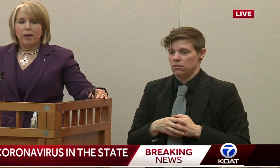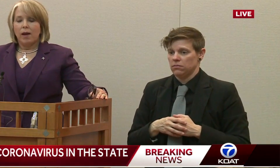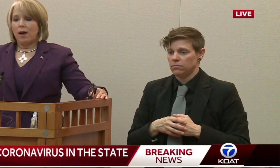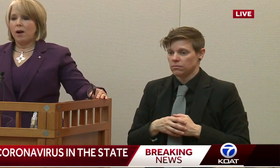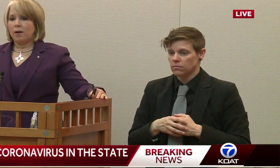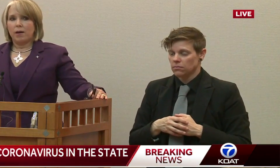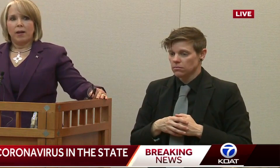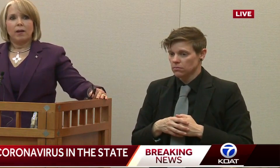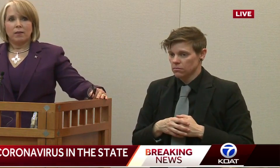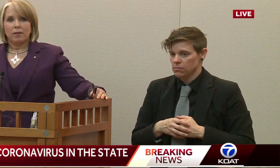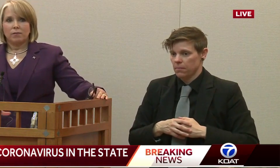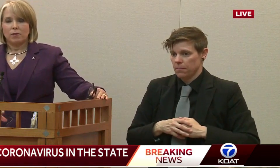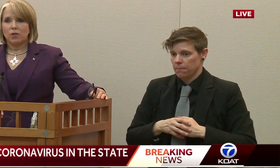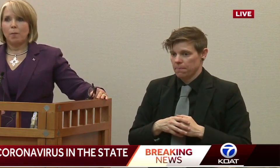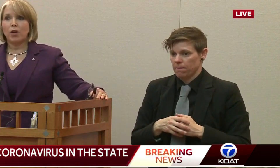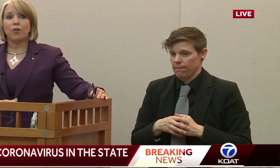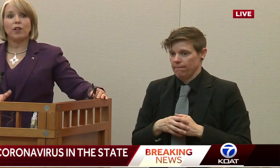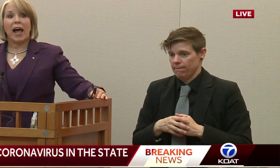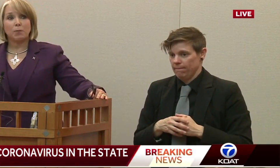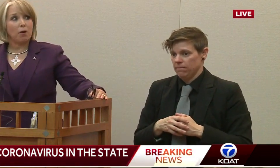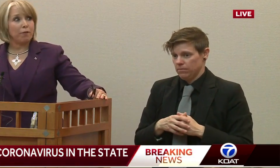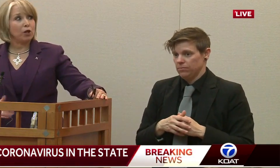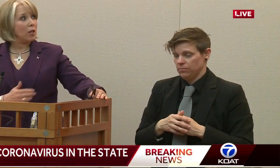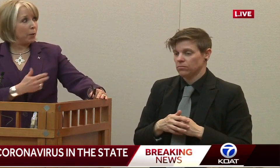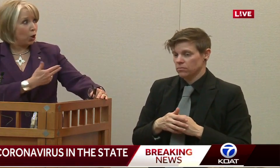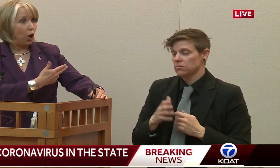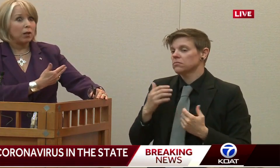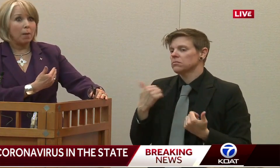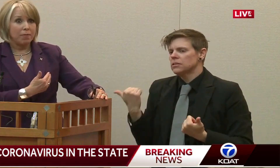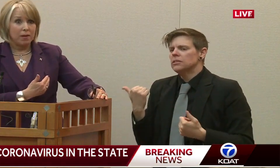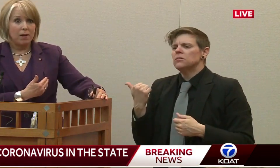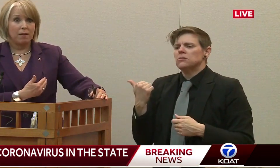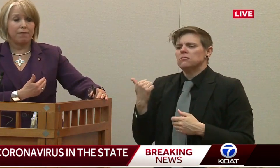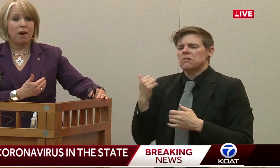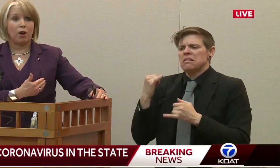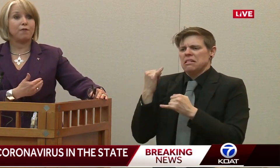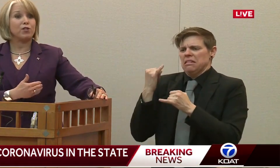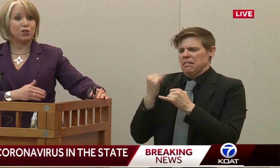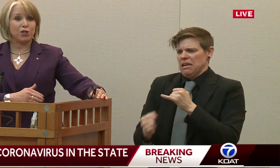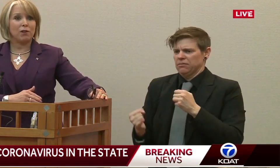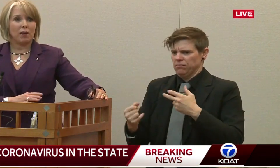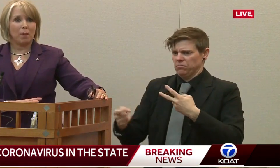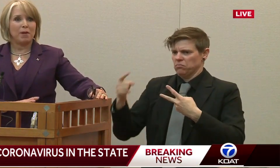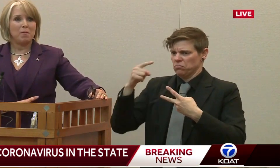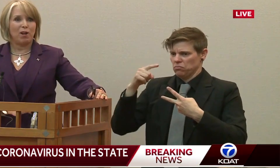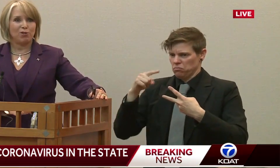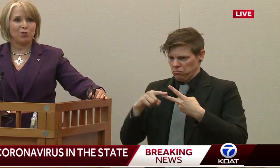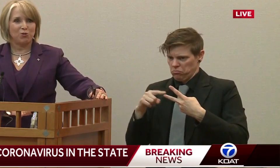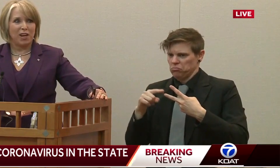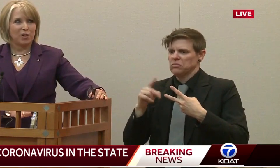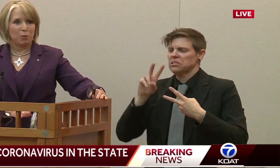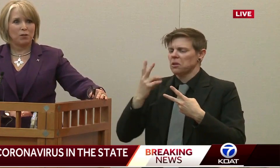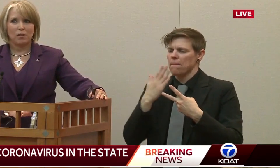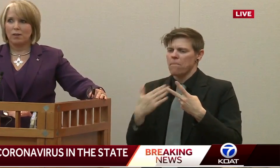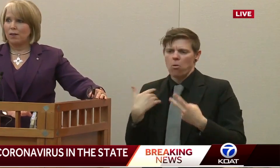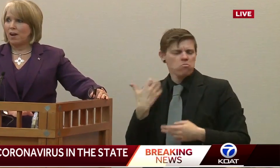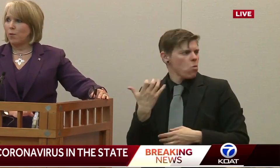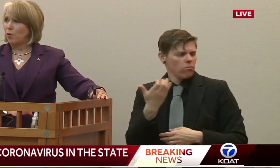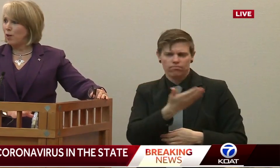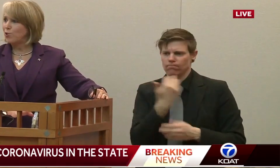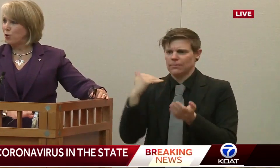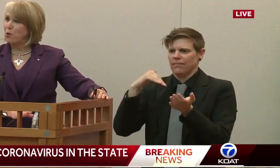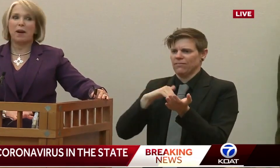spread? So I'm going to go to the last part first. I'm going to call up our physician and epidemiologist, who's an expert.